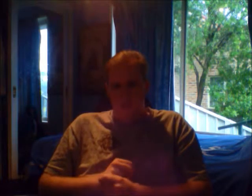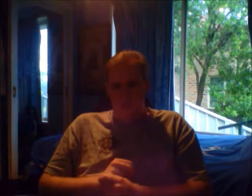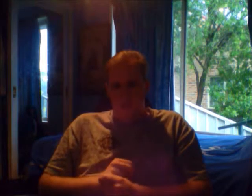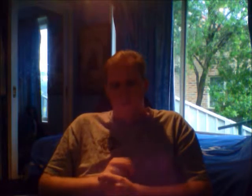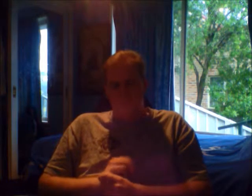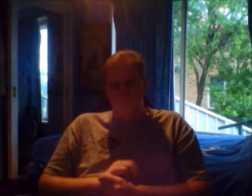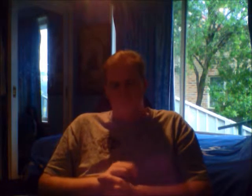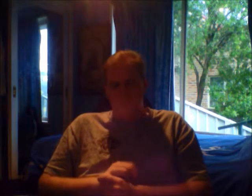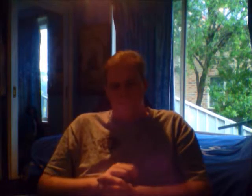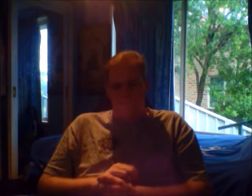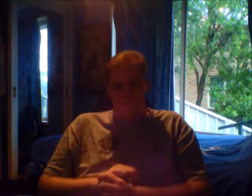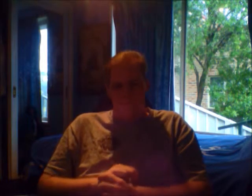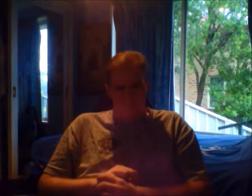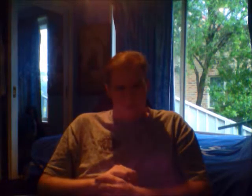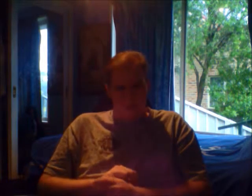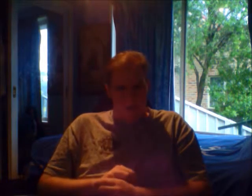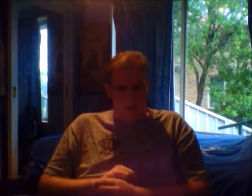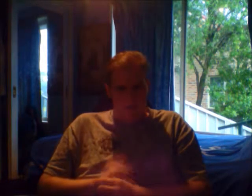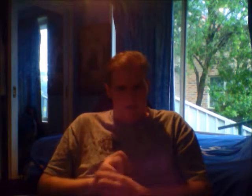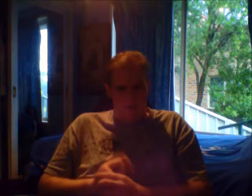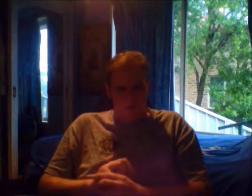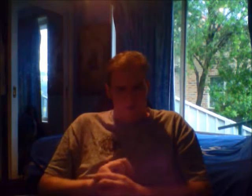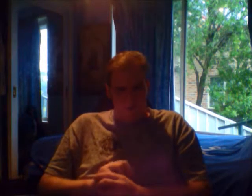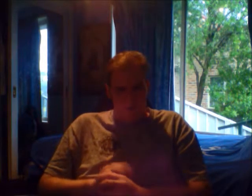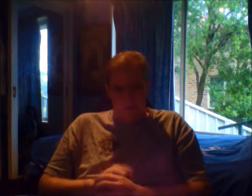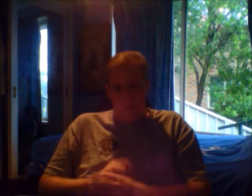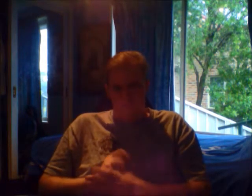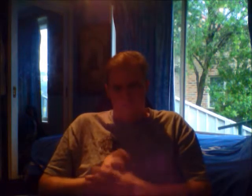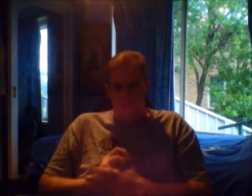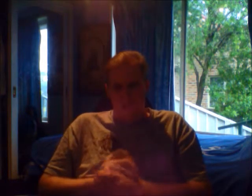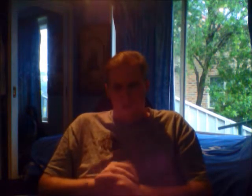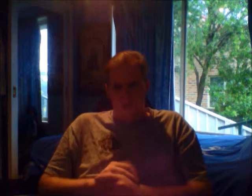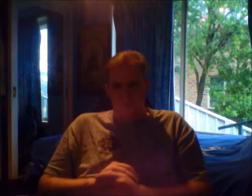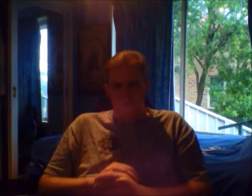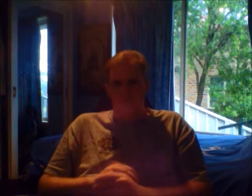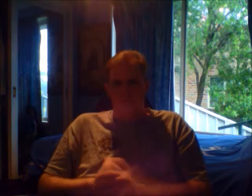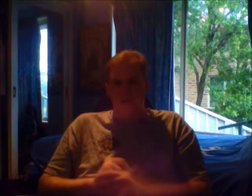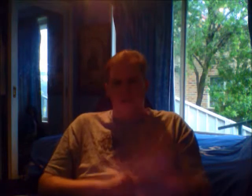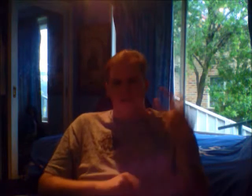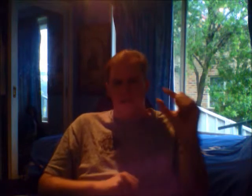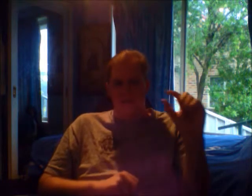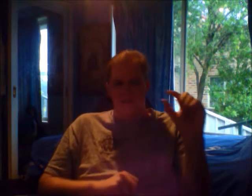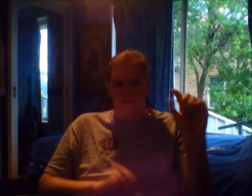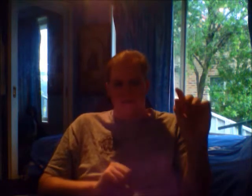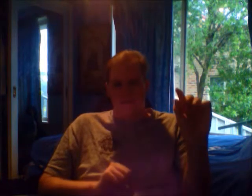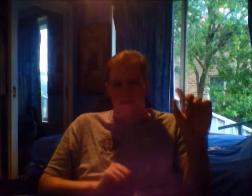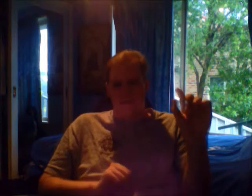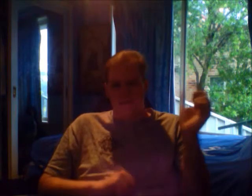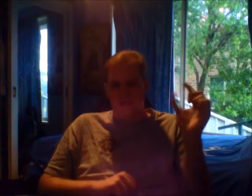Um, but hopefully higher and hotter than a nine. Um, so yeah. Gotta eat a chili straight.